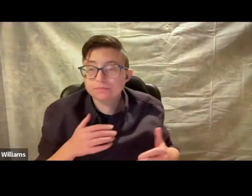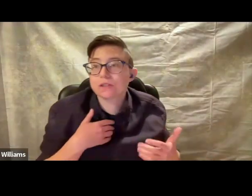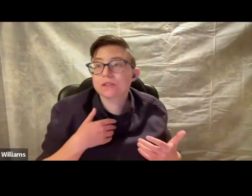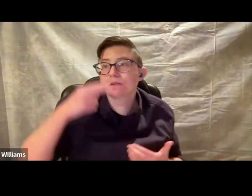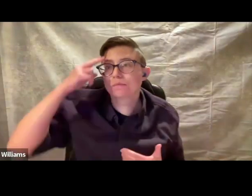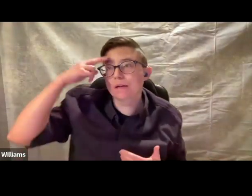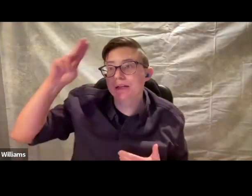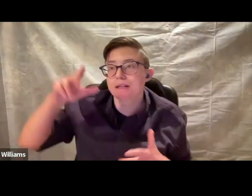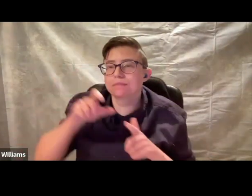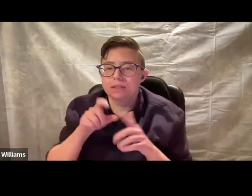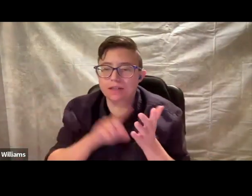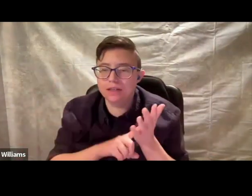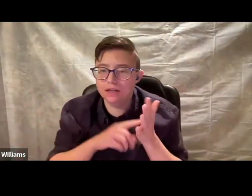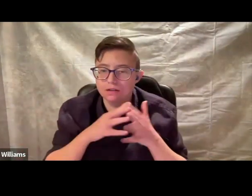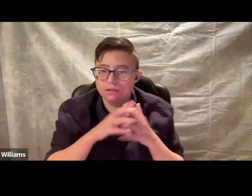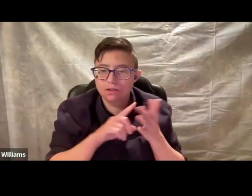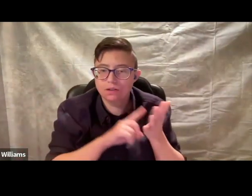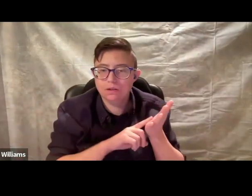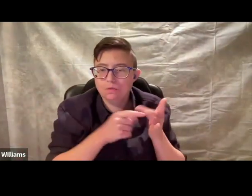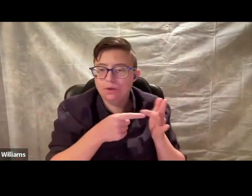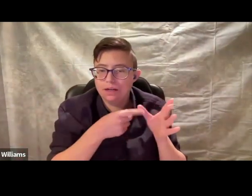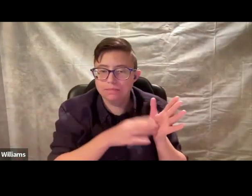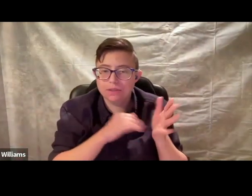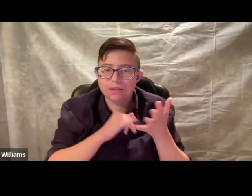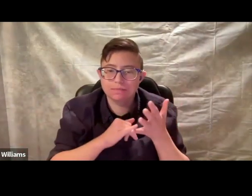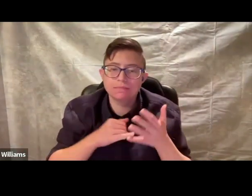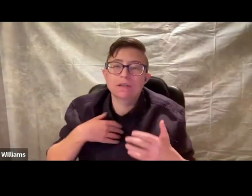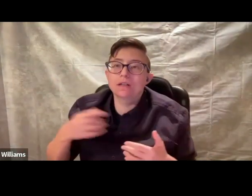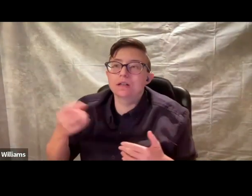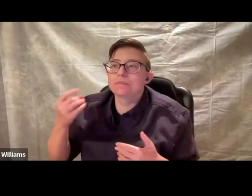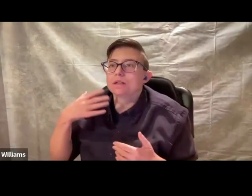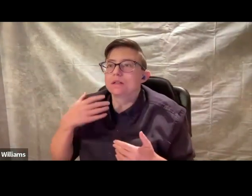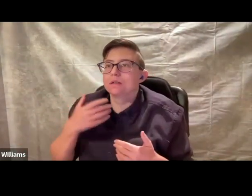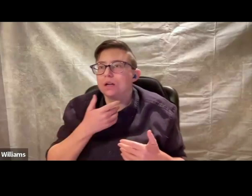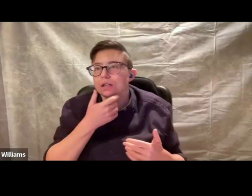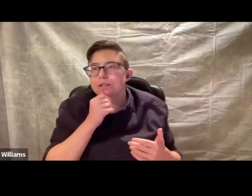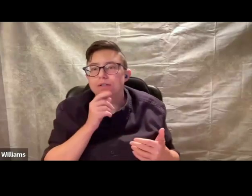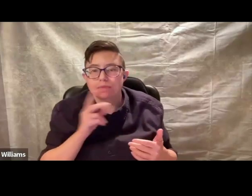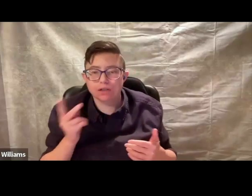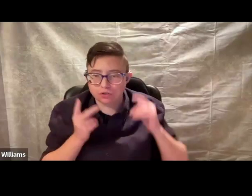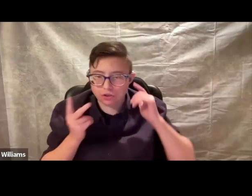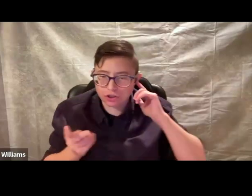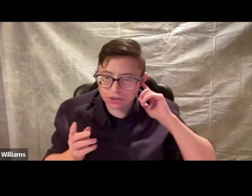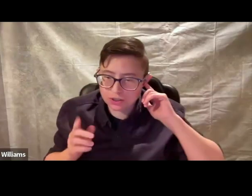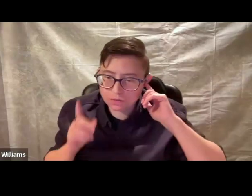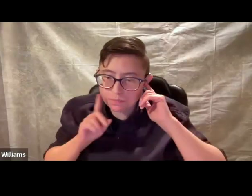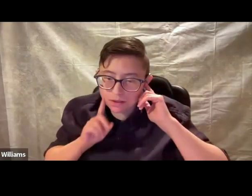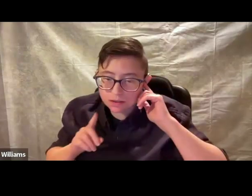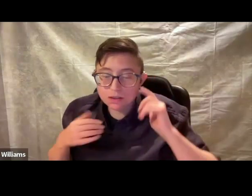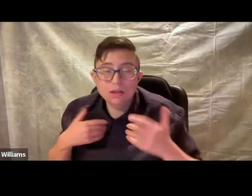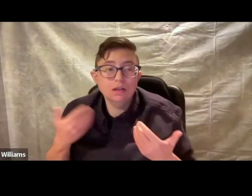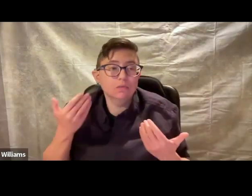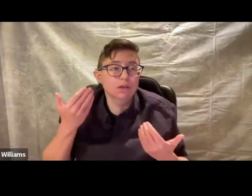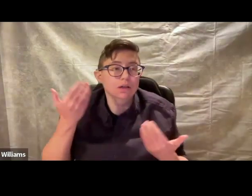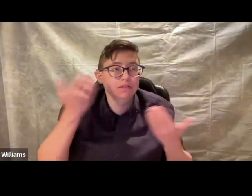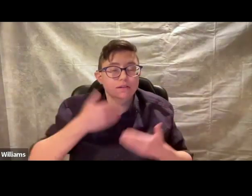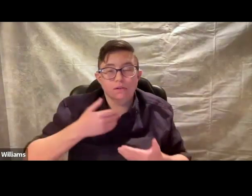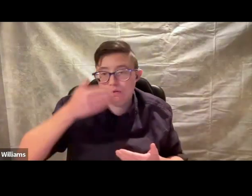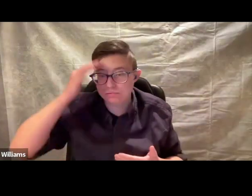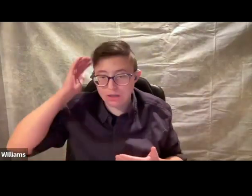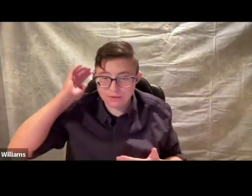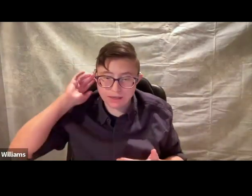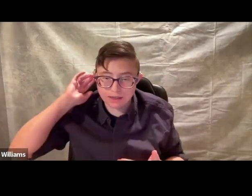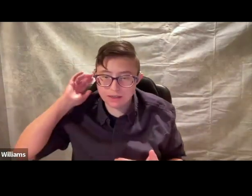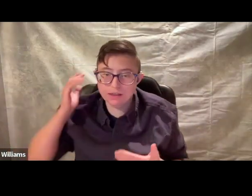So my name is D.L. Williams and I'm a white androgynous woman with